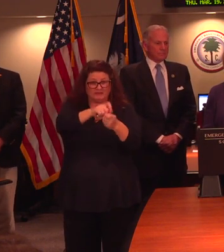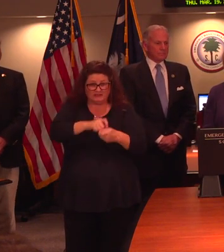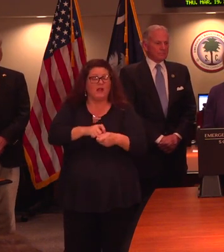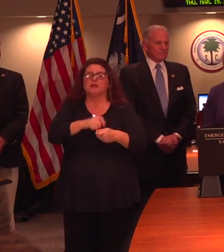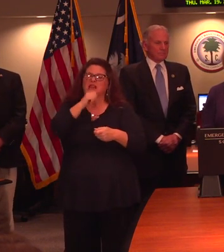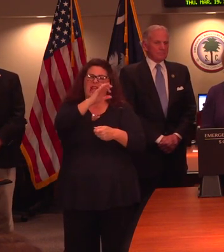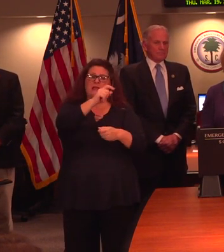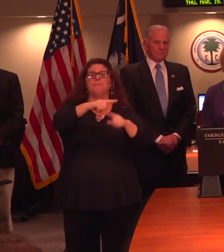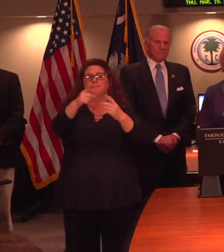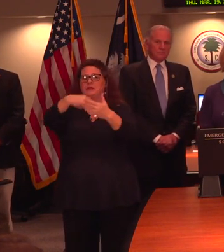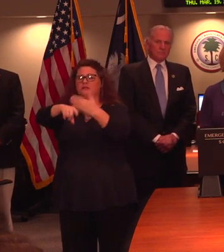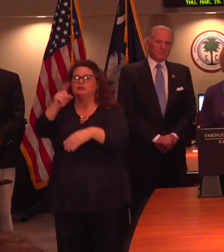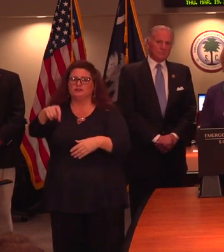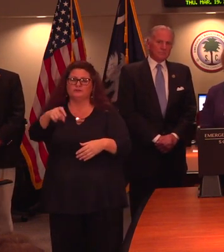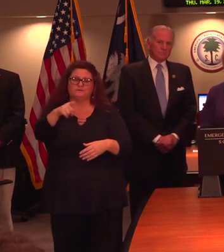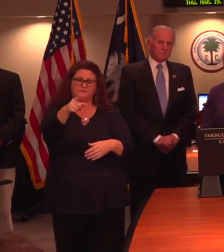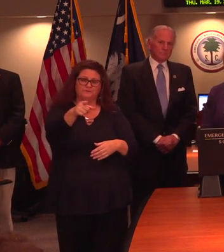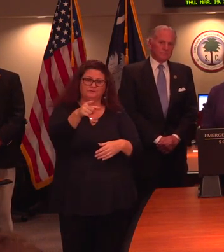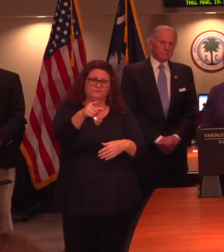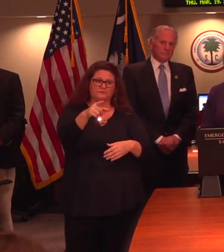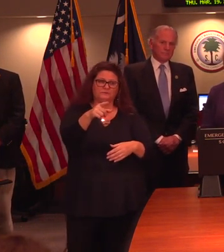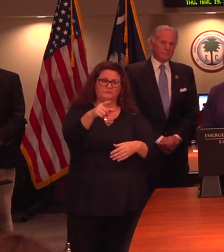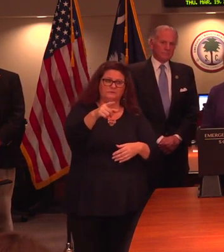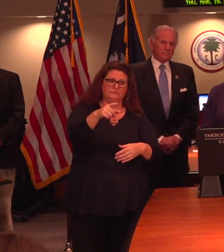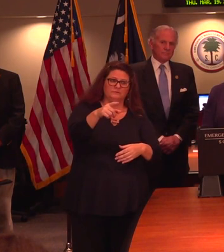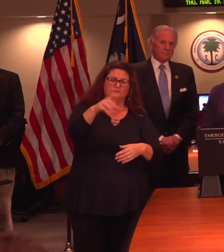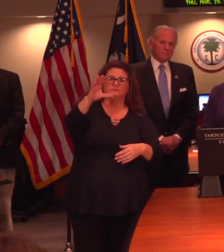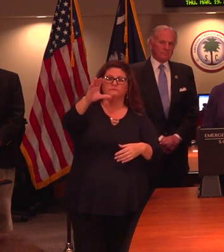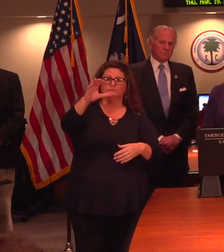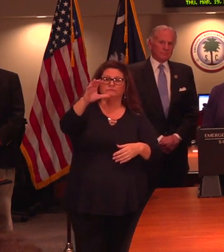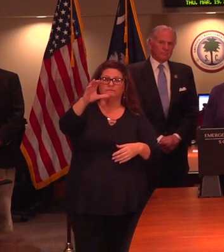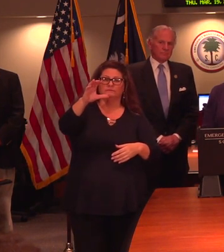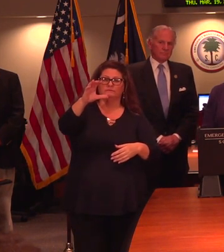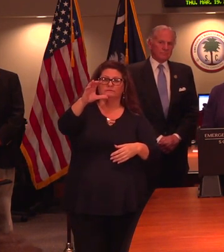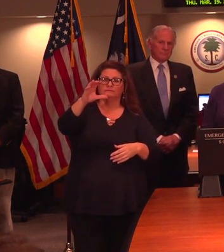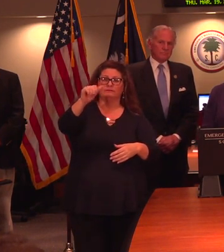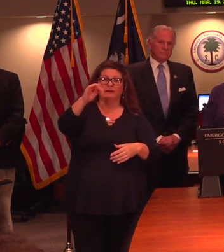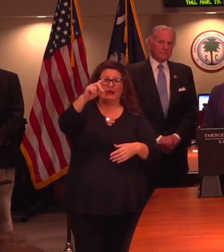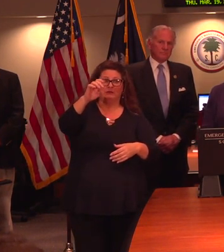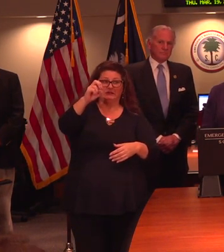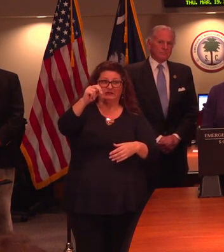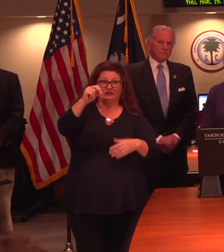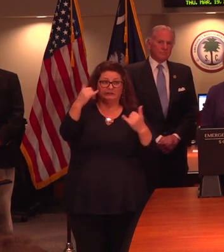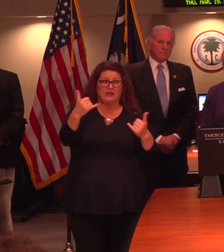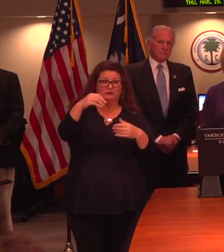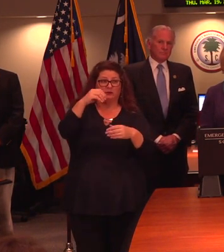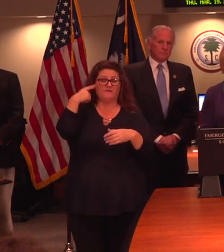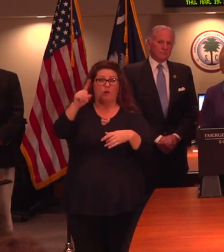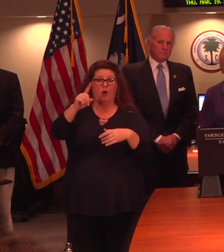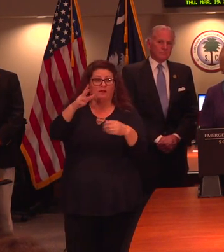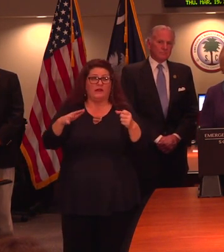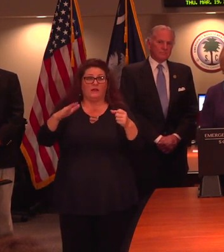next week. Well, in Kansas, as you know, it just went for the entire rest of the school year. Yes. Is that possibility being